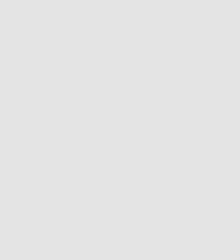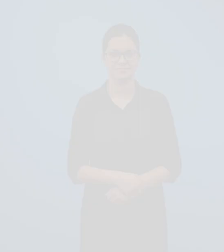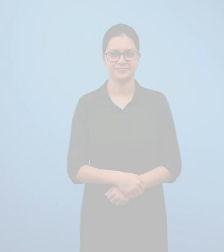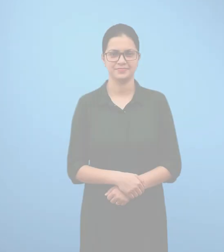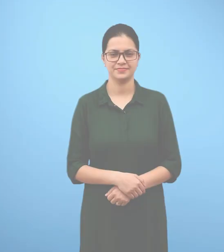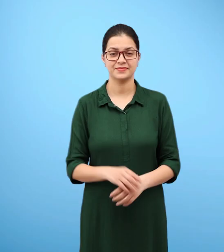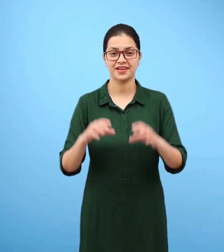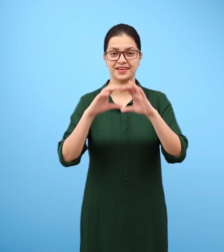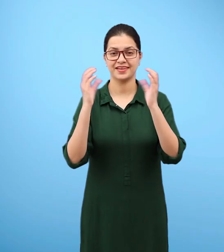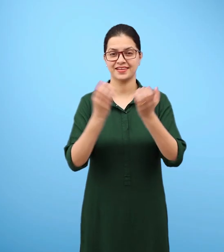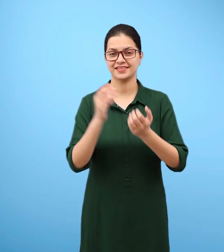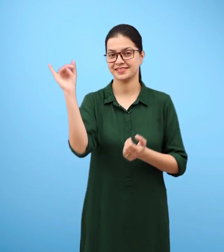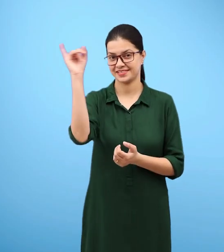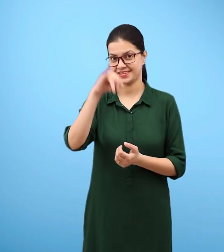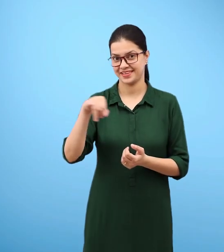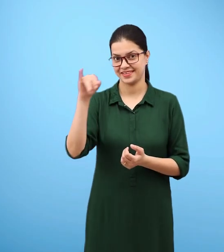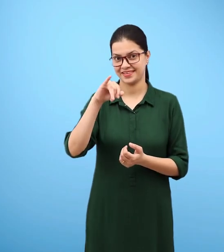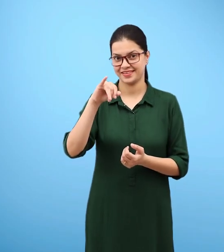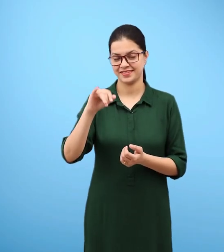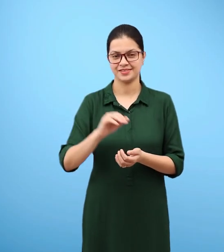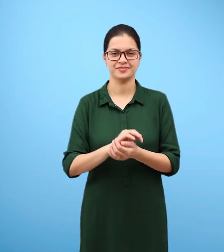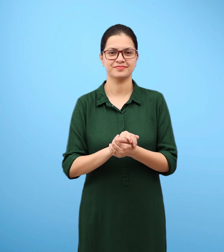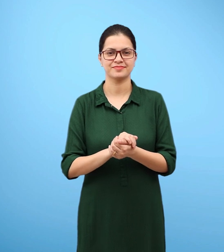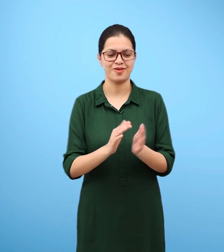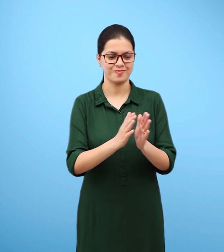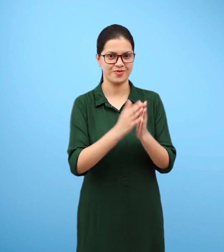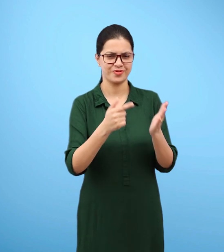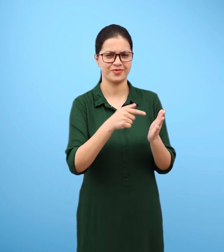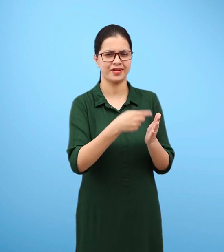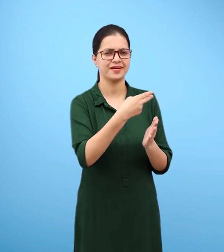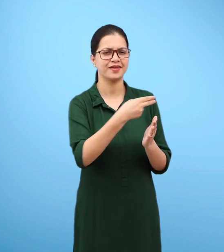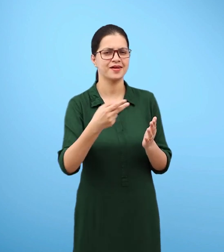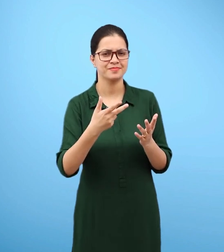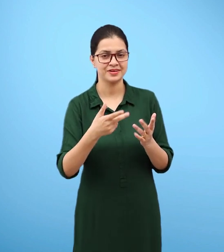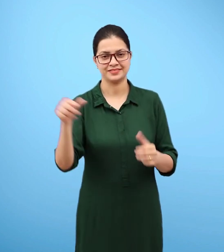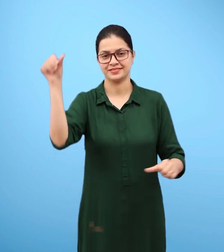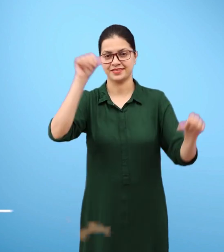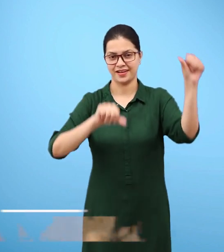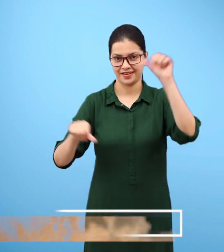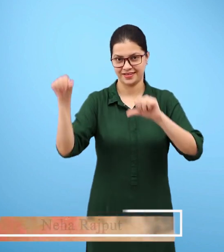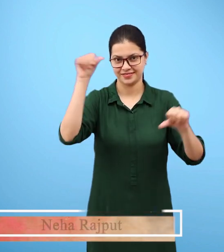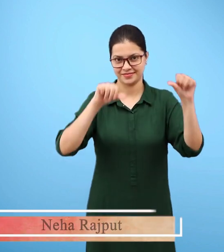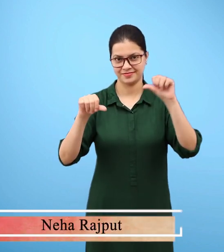For Class 6 Entitled Science 1